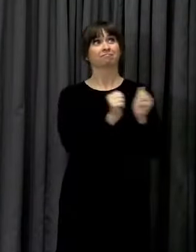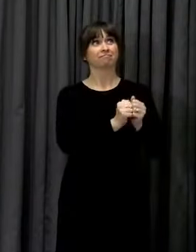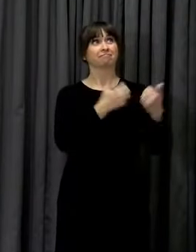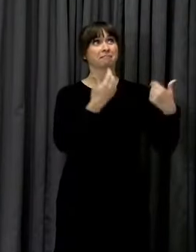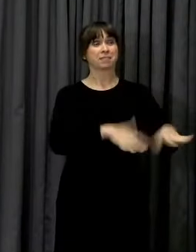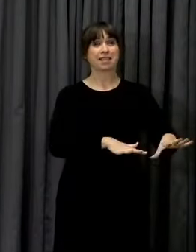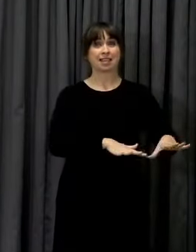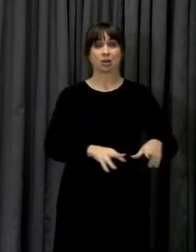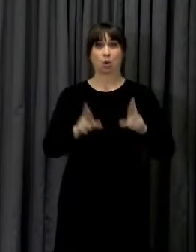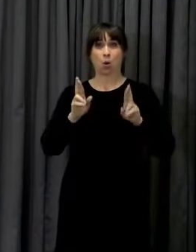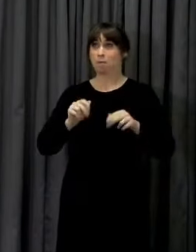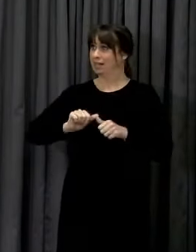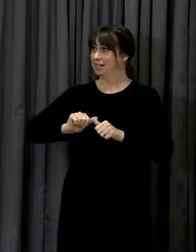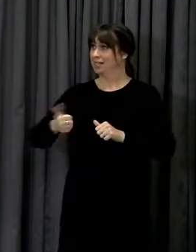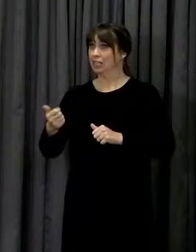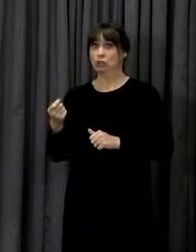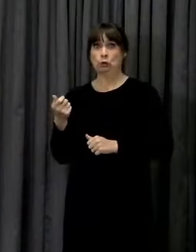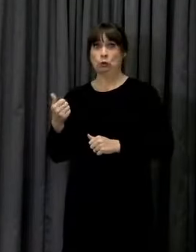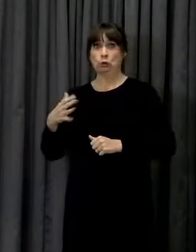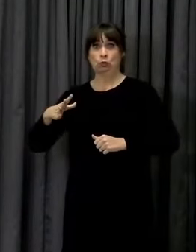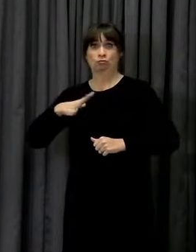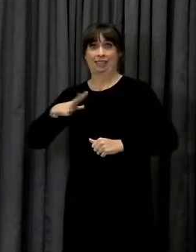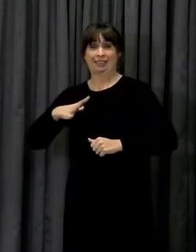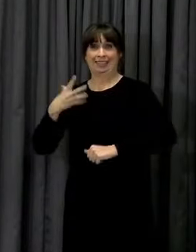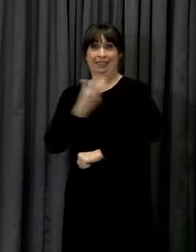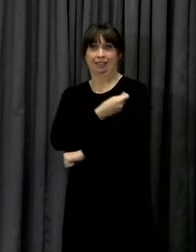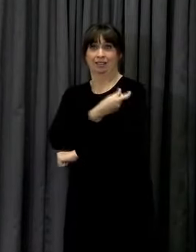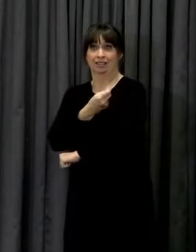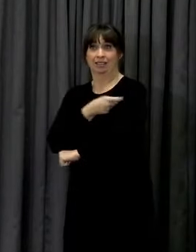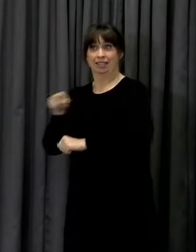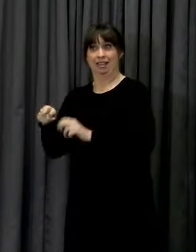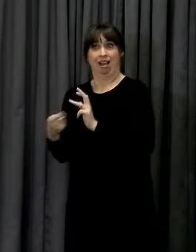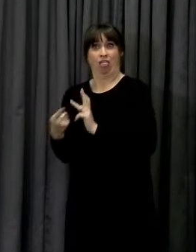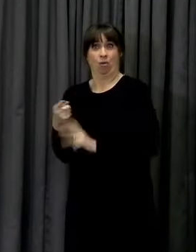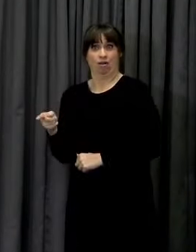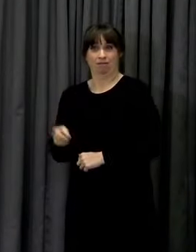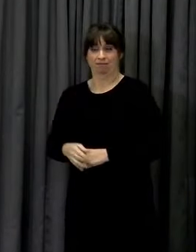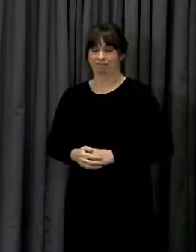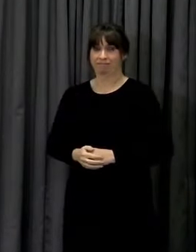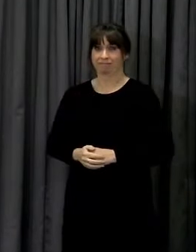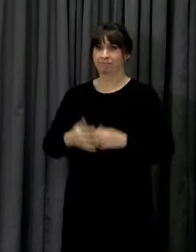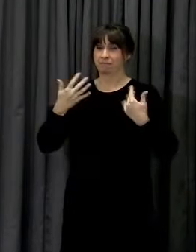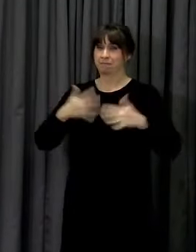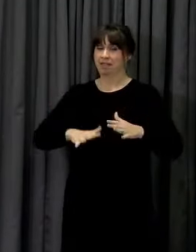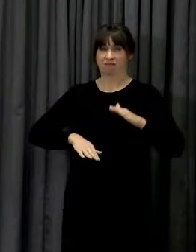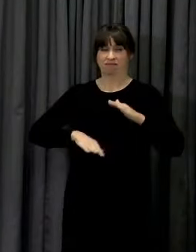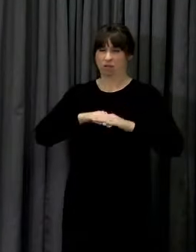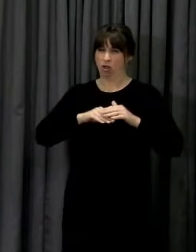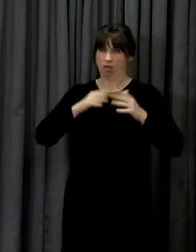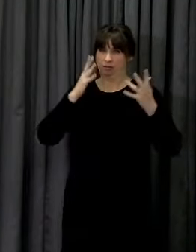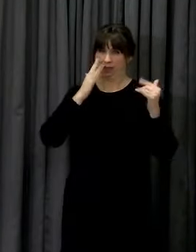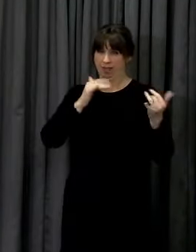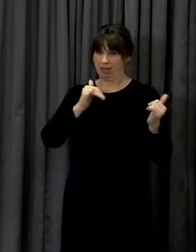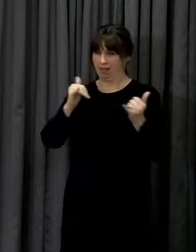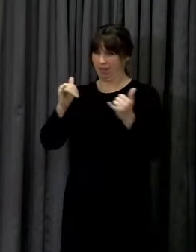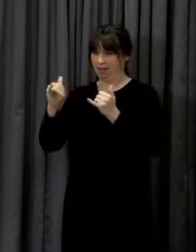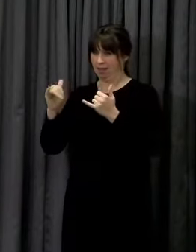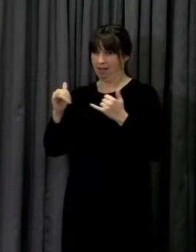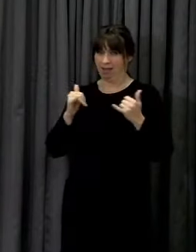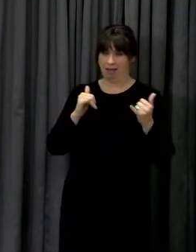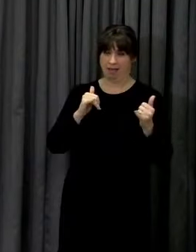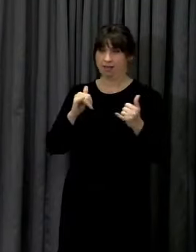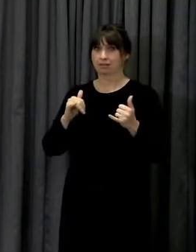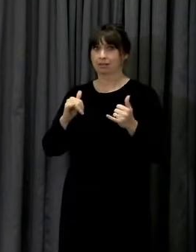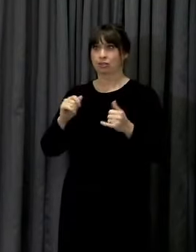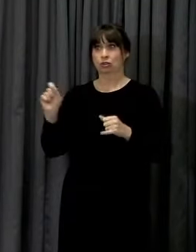soon. Here in Wales our plans have been thoroughly tested. We expect to receive the first